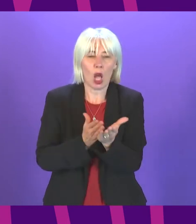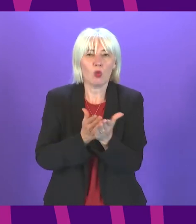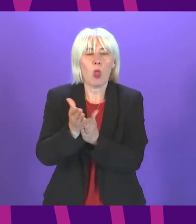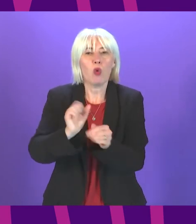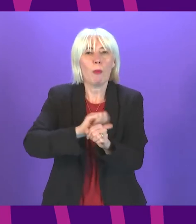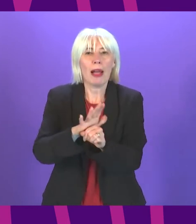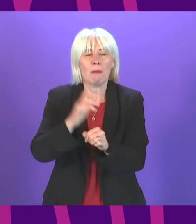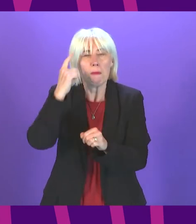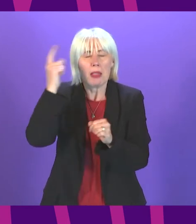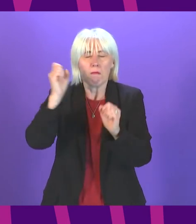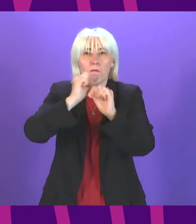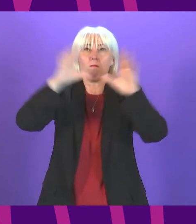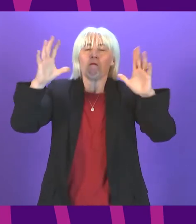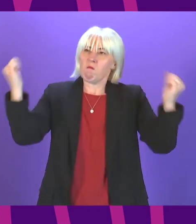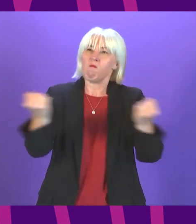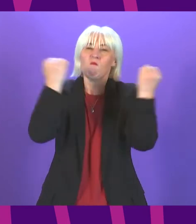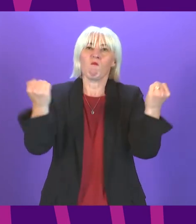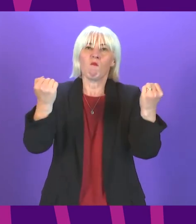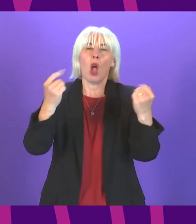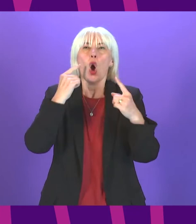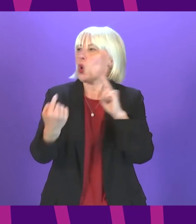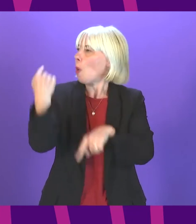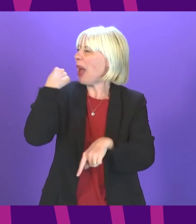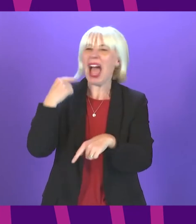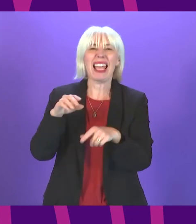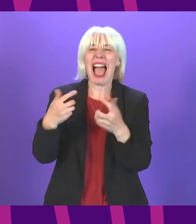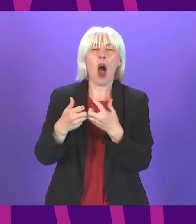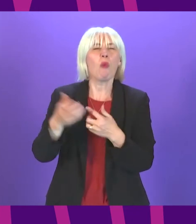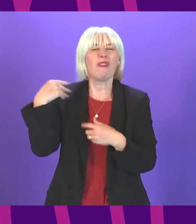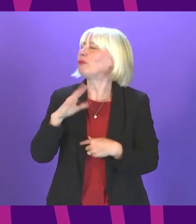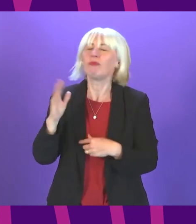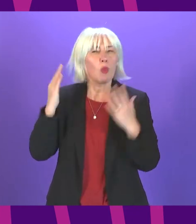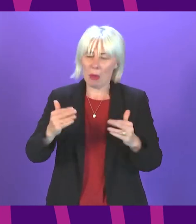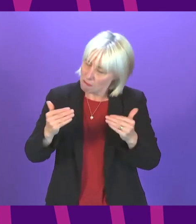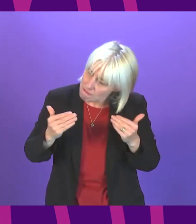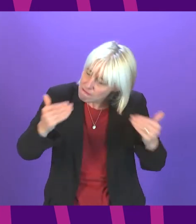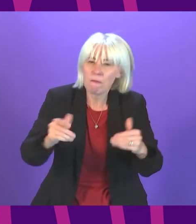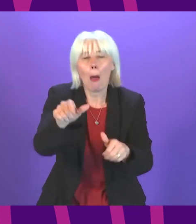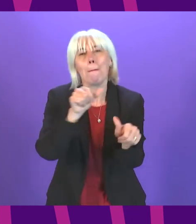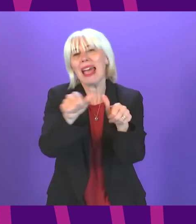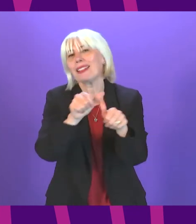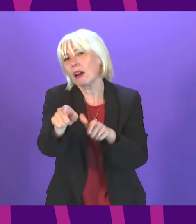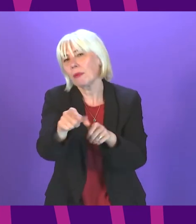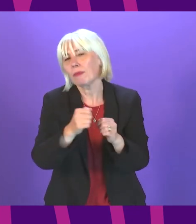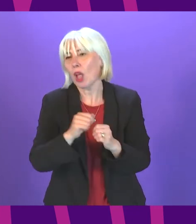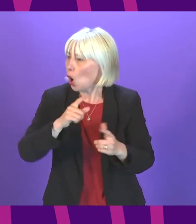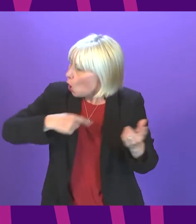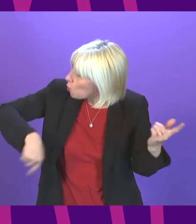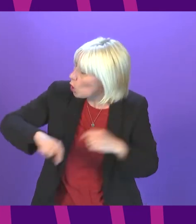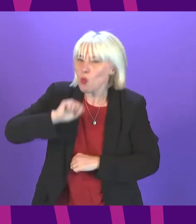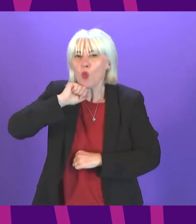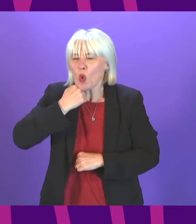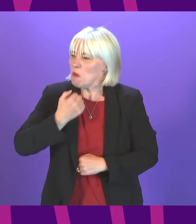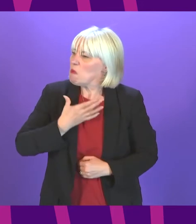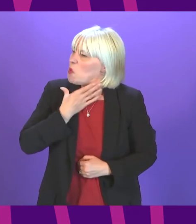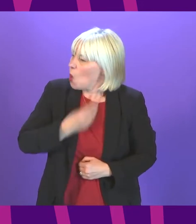must think bigger and bolder than before we can't simply go back to normal we have to go forward to something better and where there's a will to really